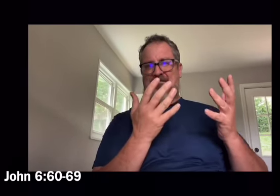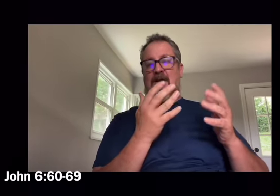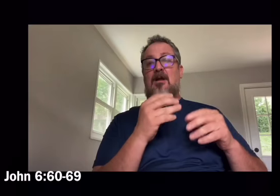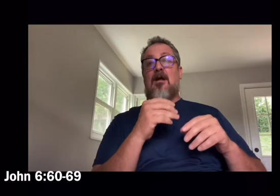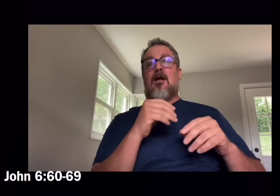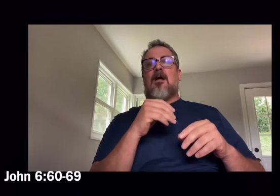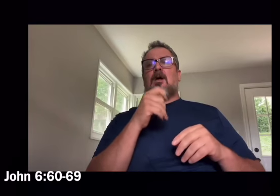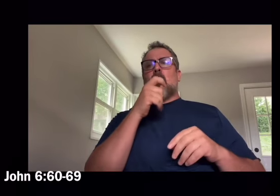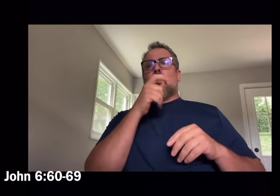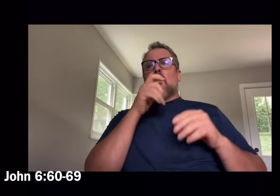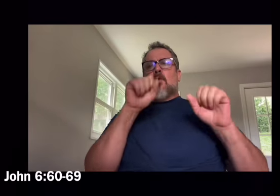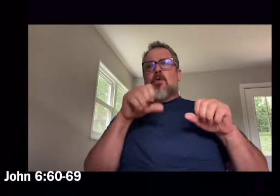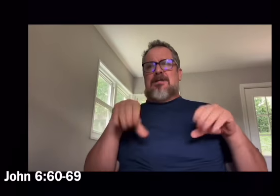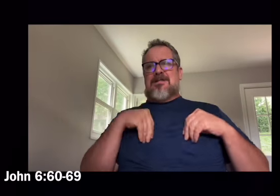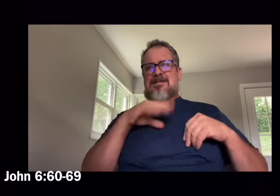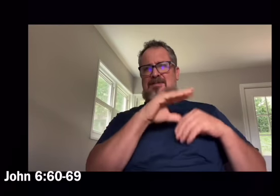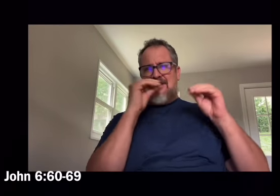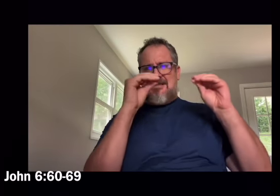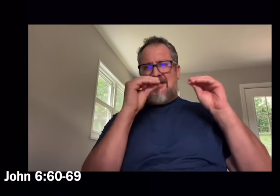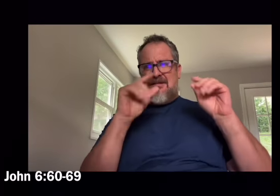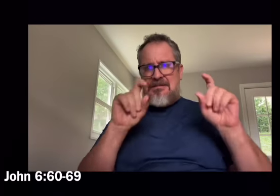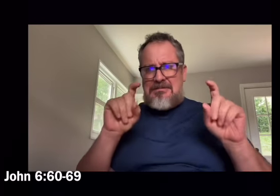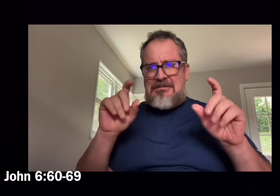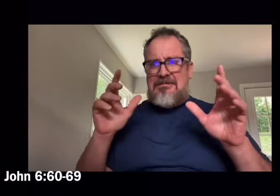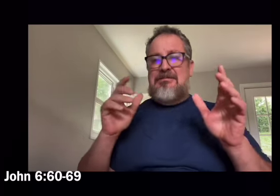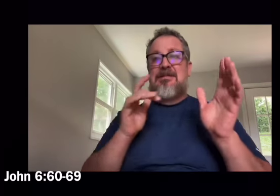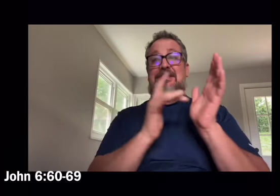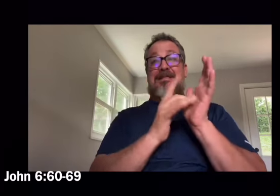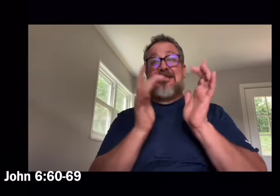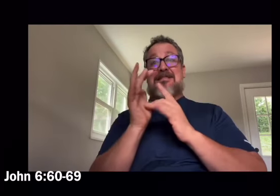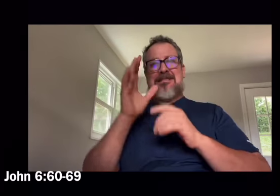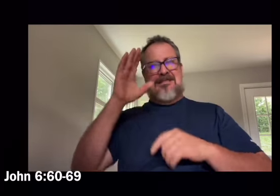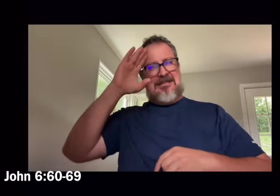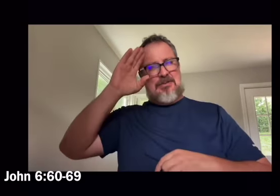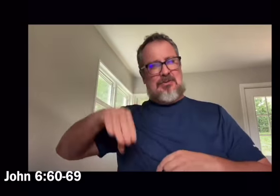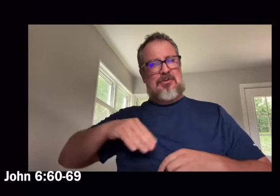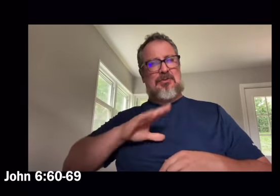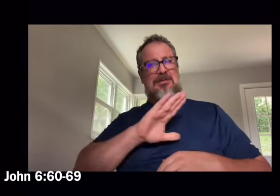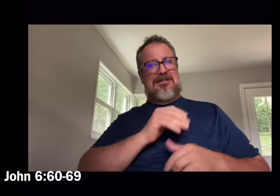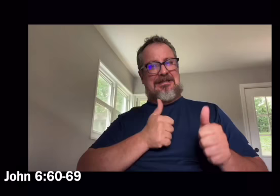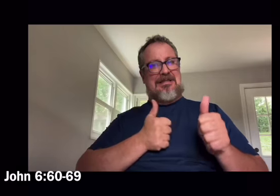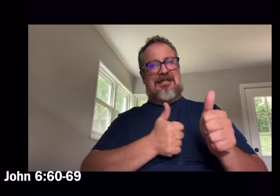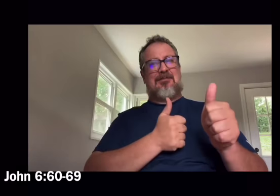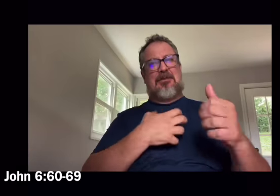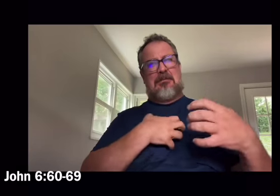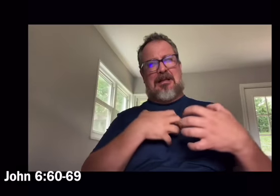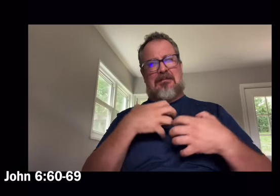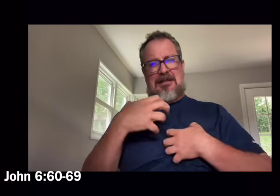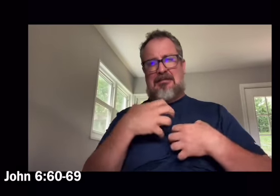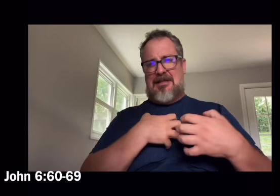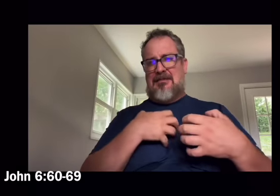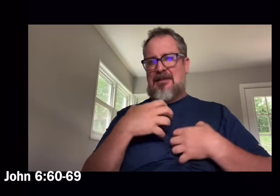Since Jesus knew that his disciples were murmuring about this.